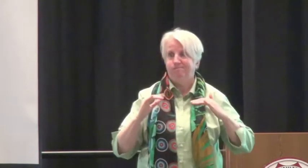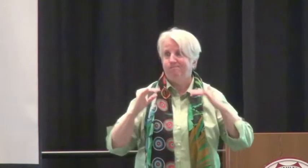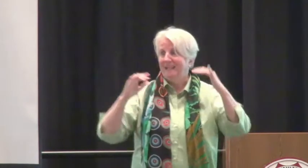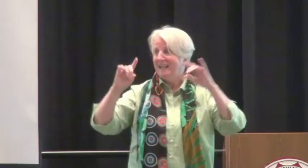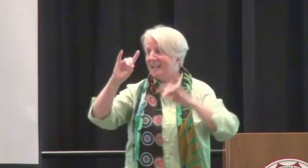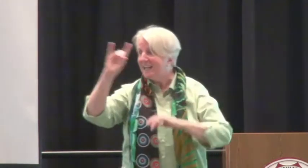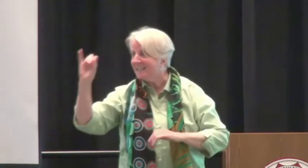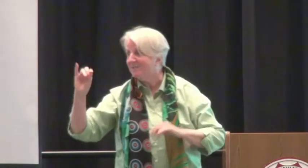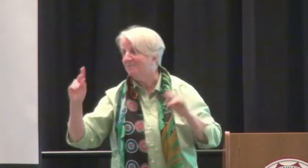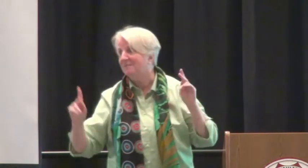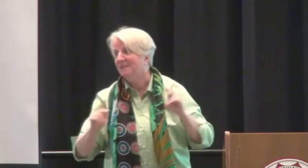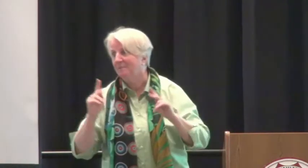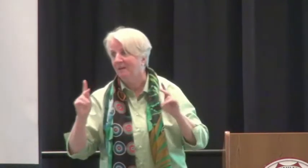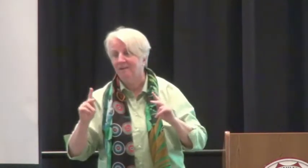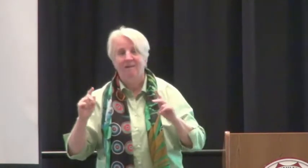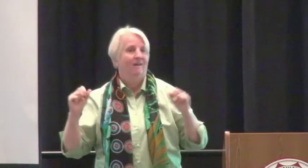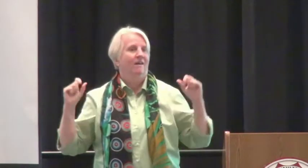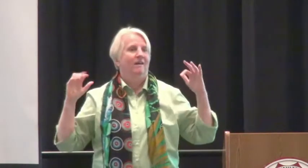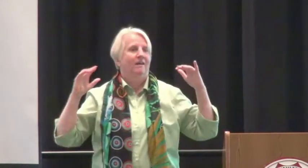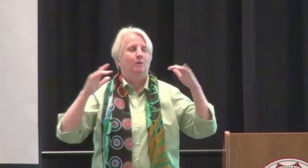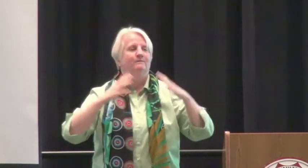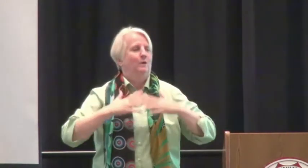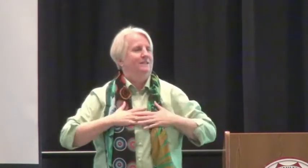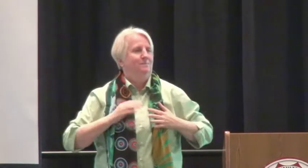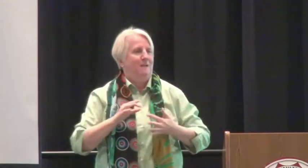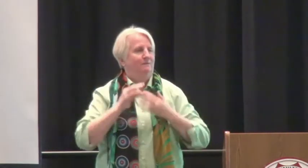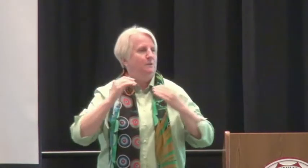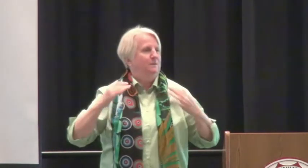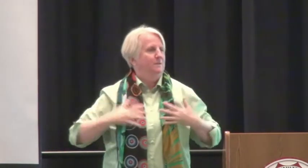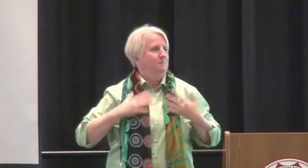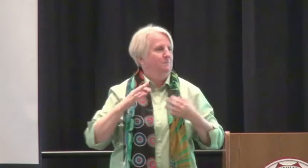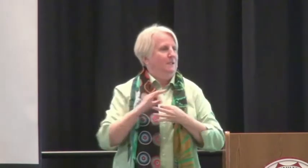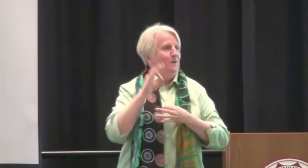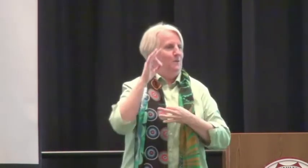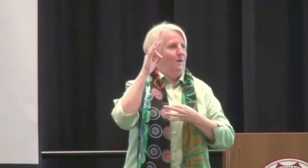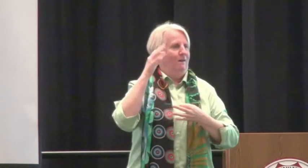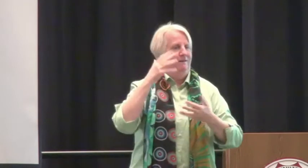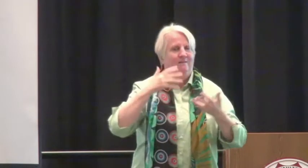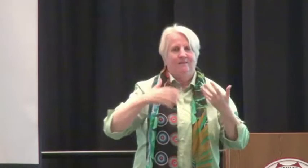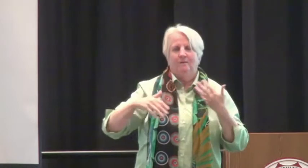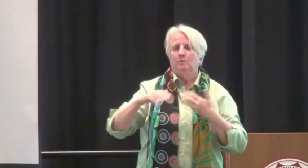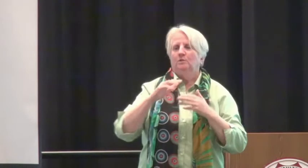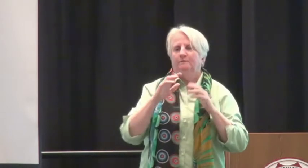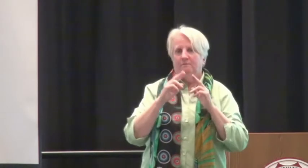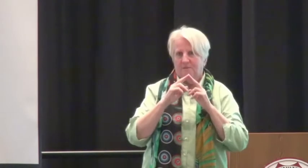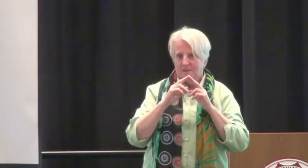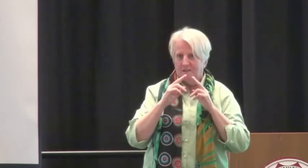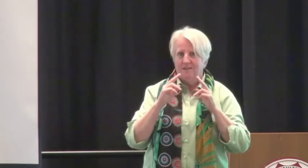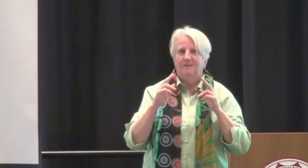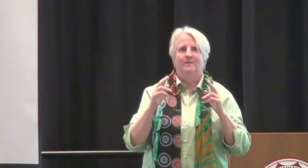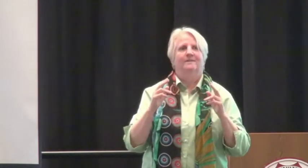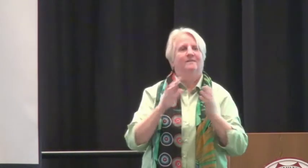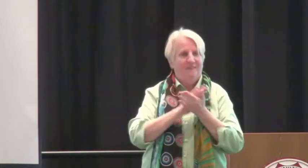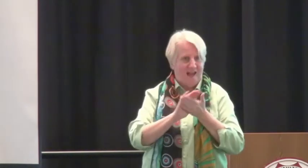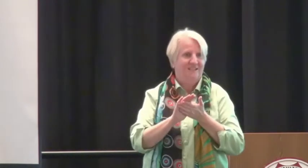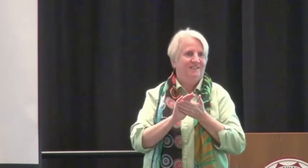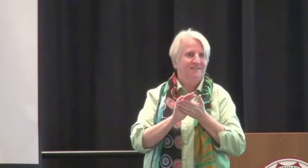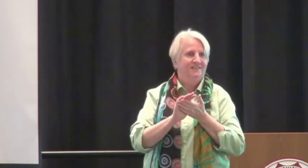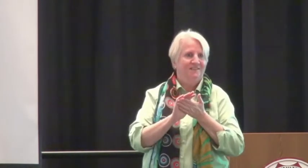20. But by the end of the evening, there were 80 people with us who came together to celebrate Roxanne. It was a